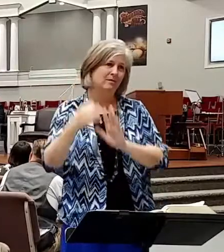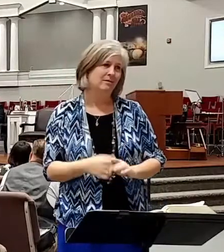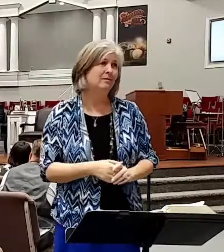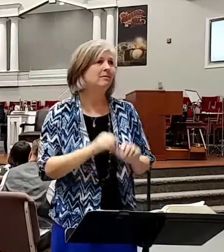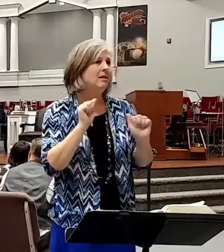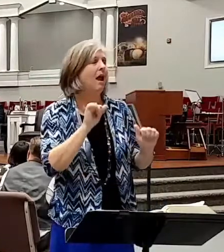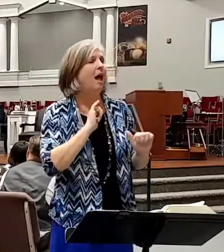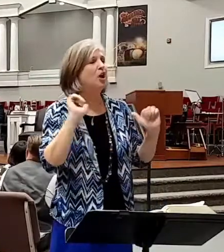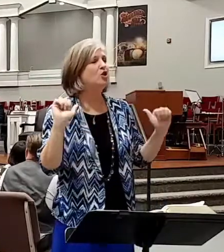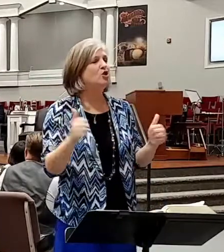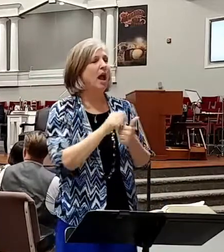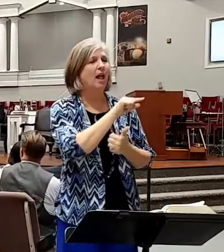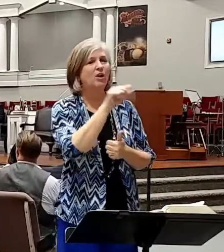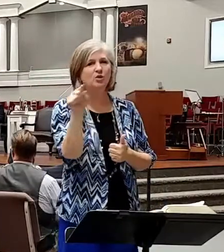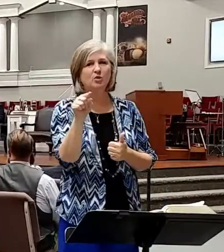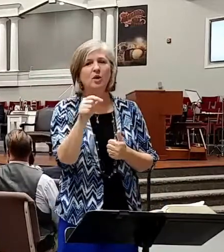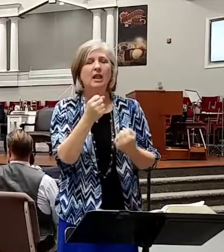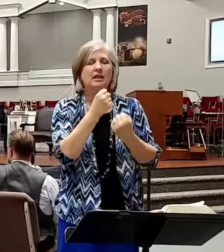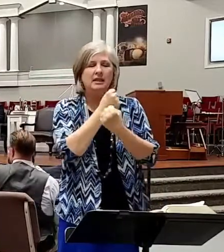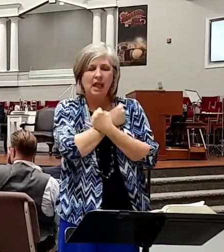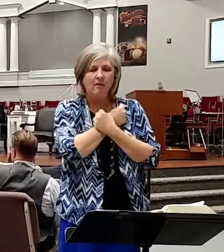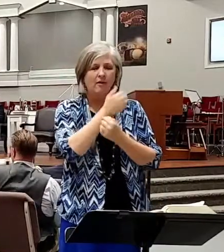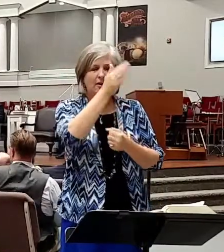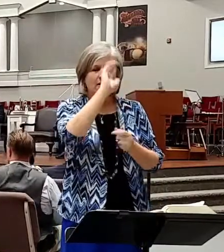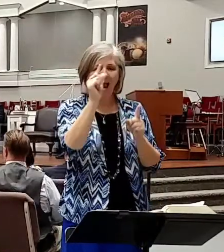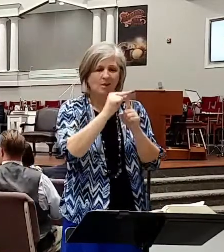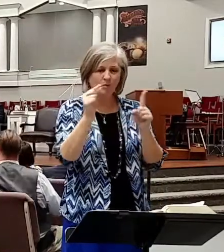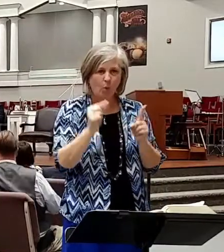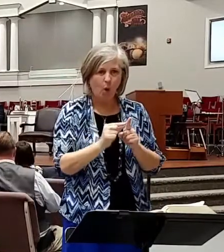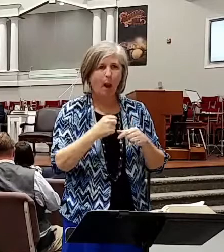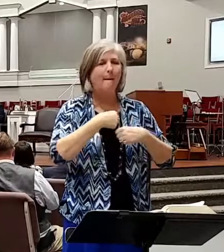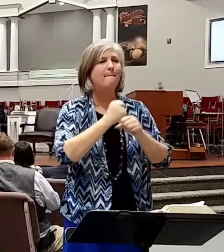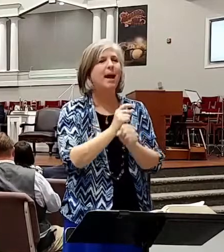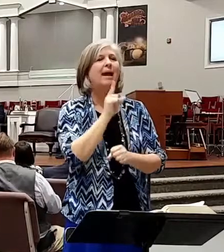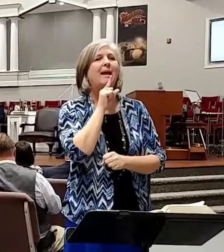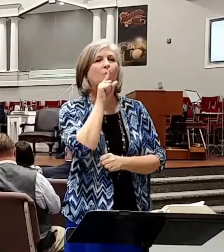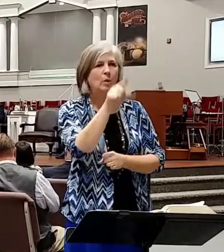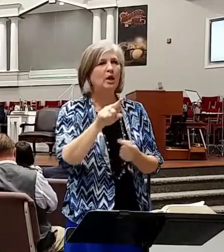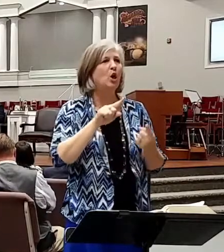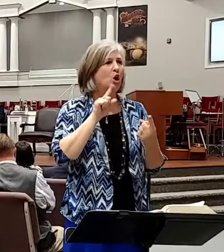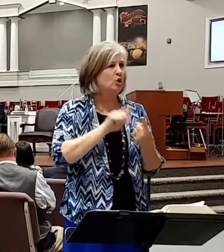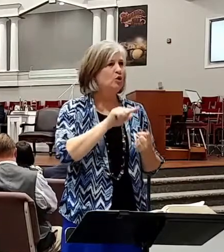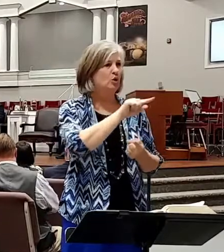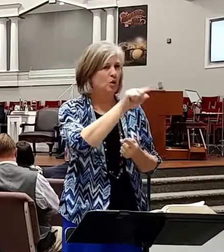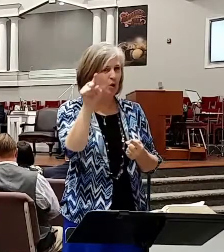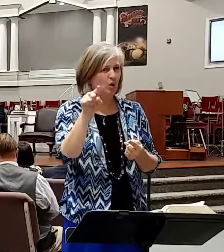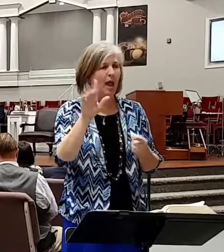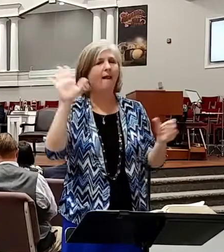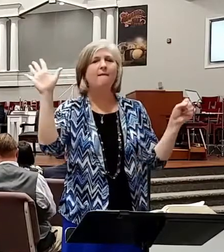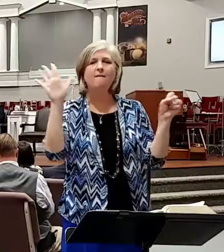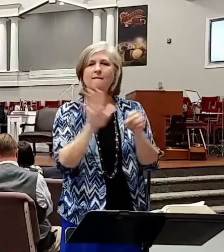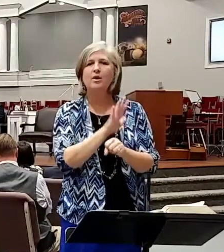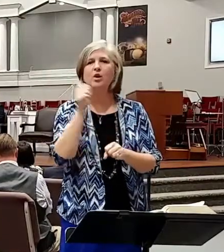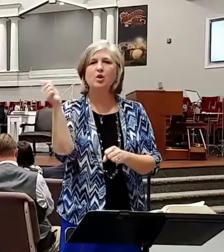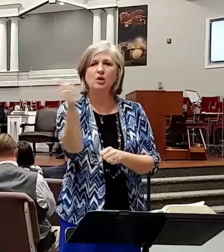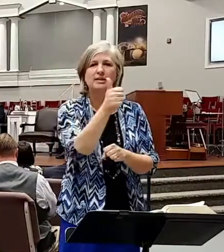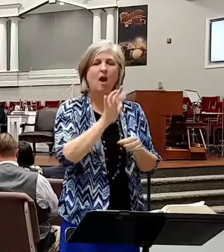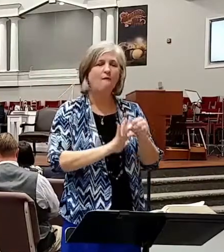love this word make it real to you and fill yourself up to overflowing and